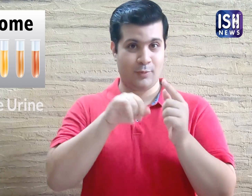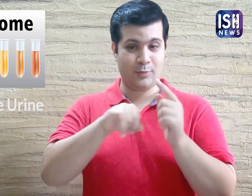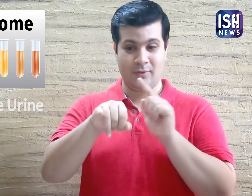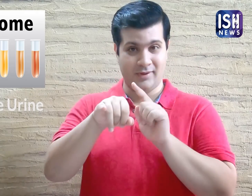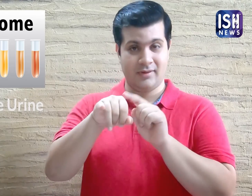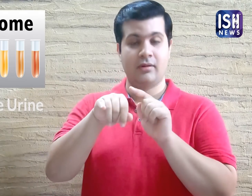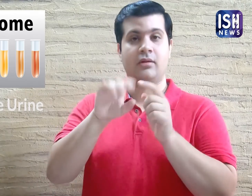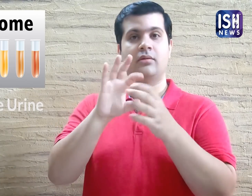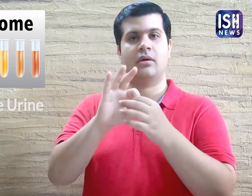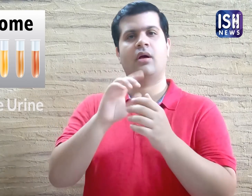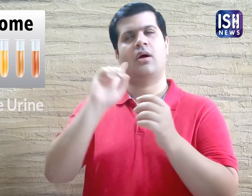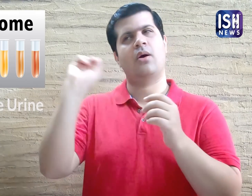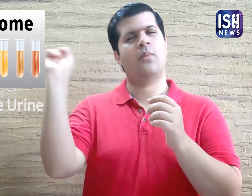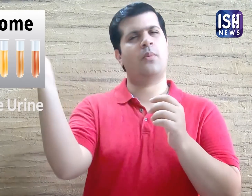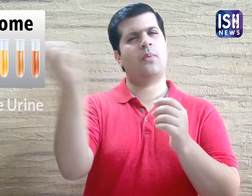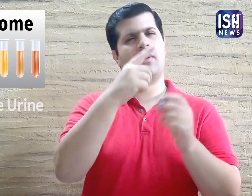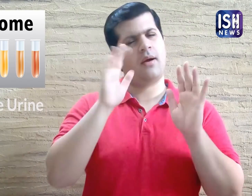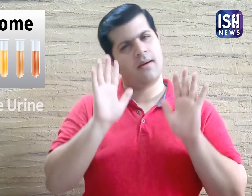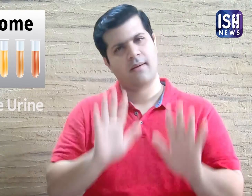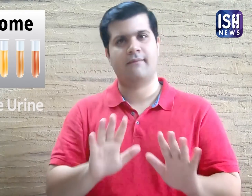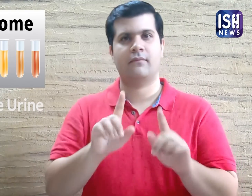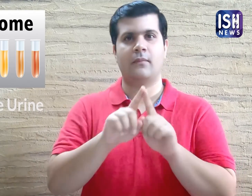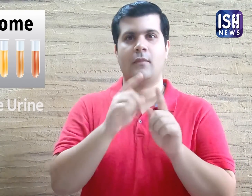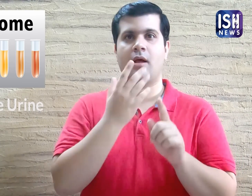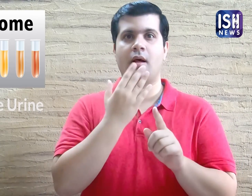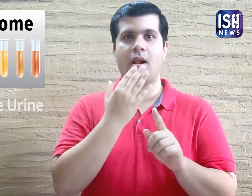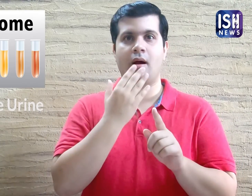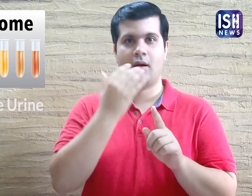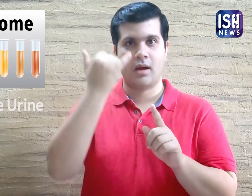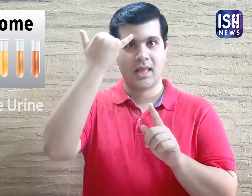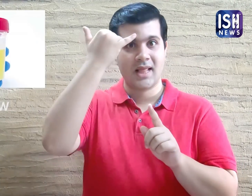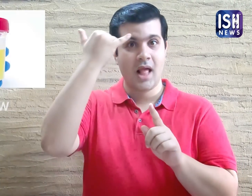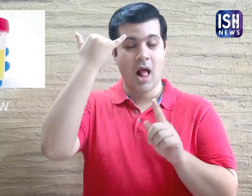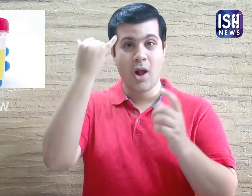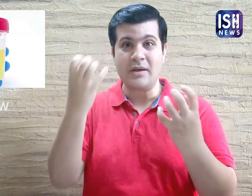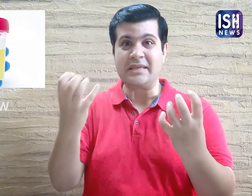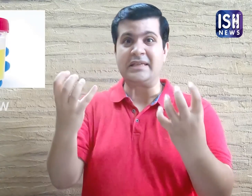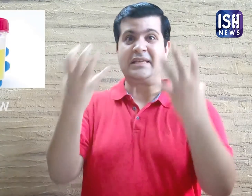Everyone's urine is urochrome which means it has a light yellow pigment.